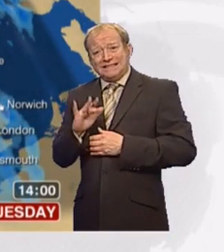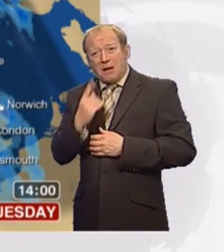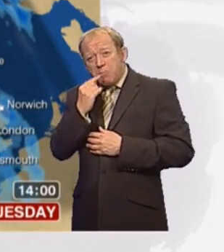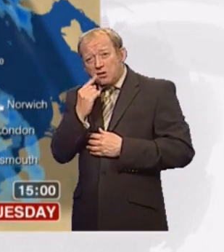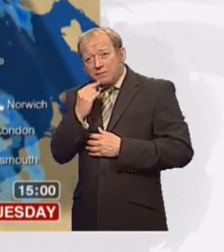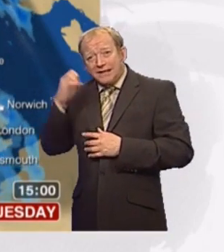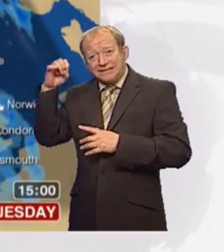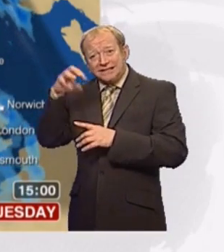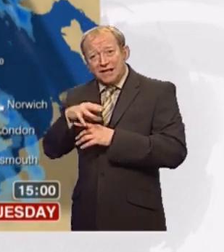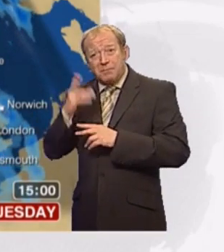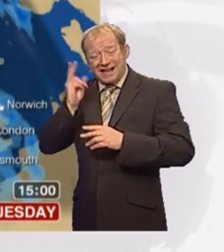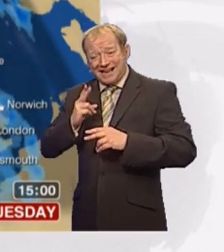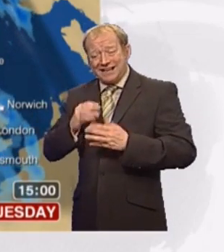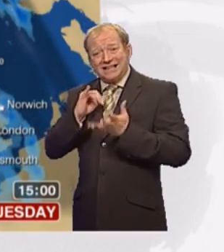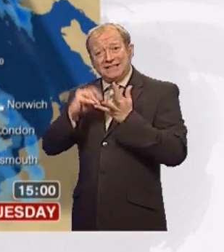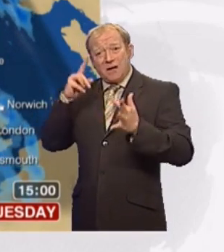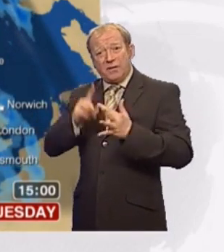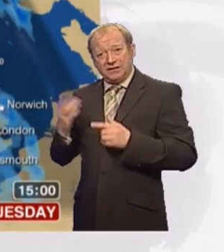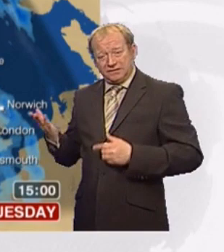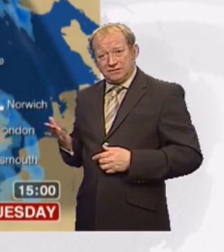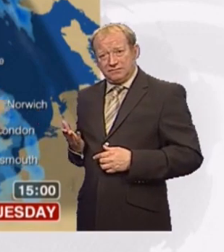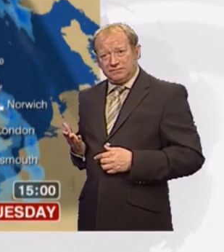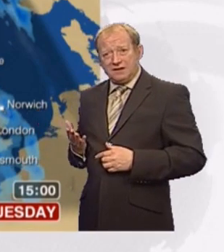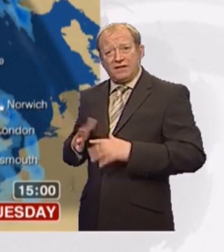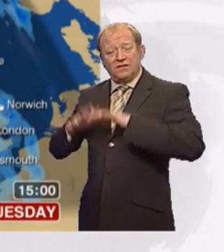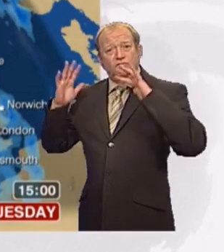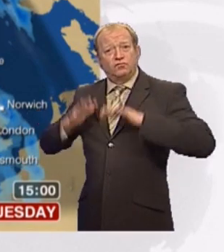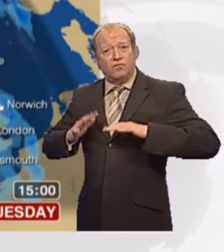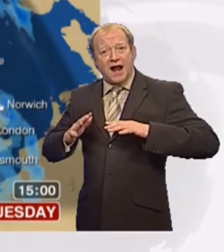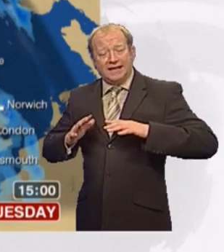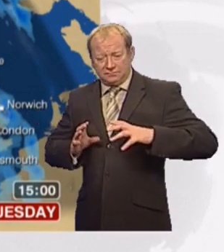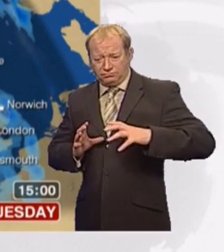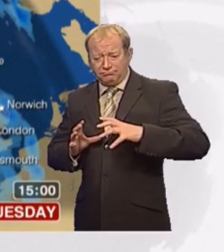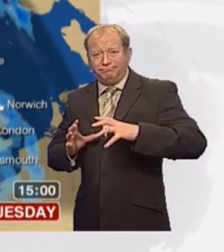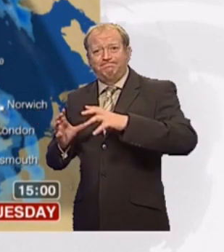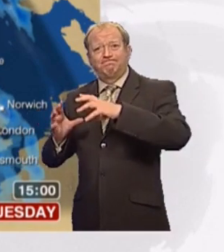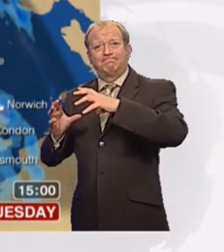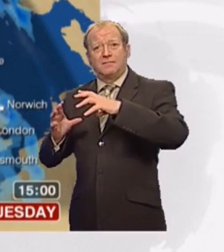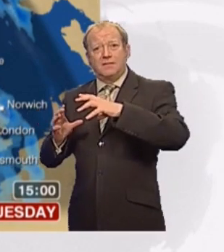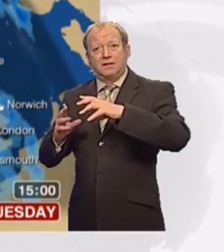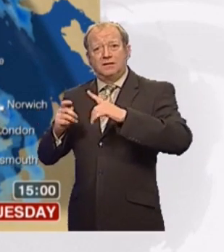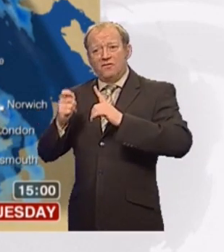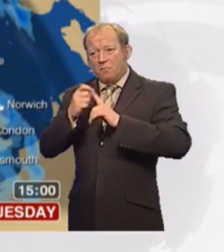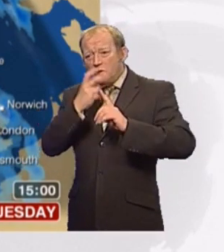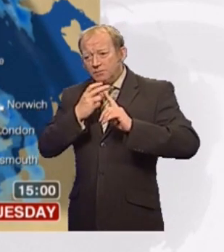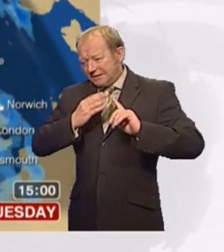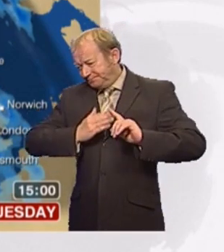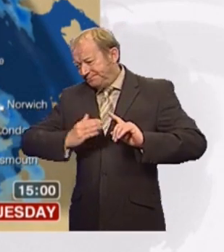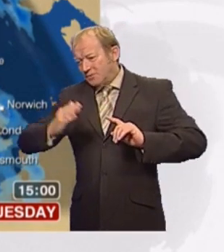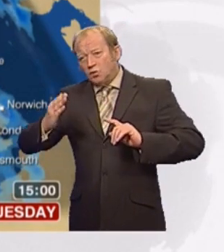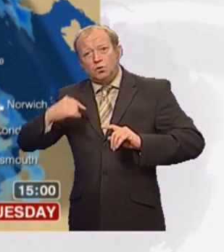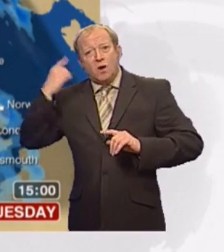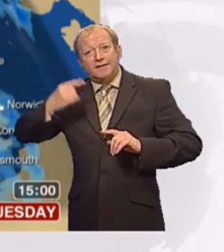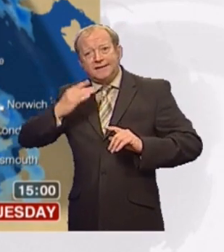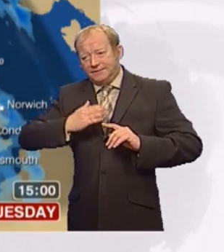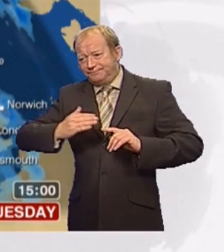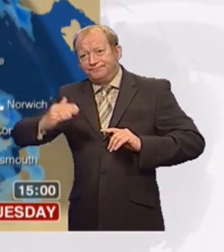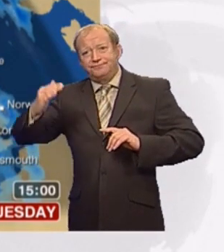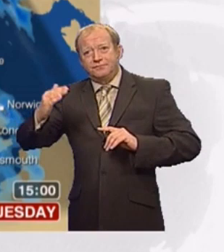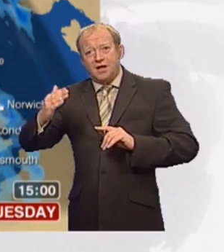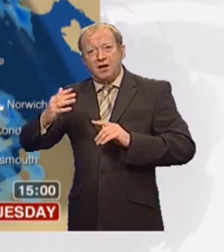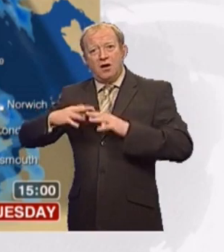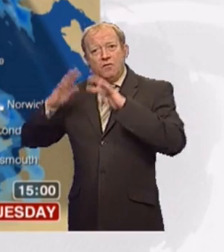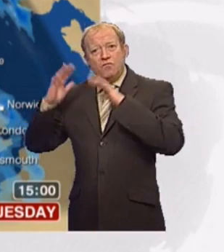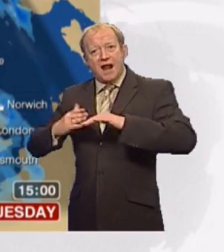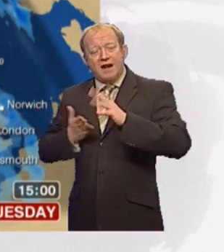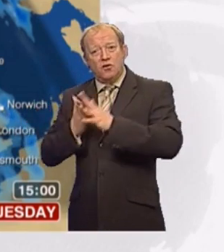sunshine. But again, in the southeast, we've got a lump of rain coming our way. So again, Portsmouth to London should see some rain through the course of the